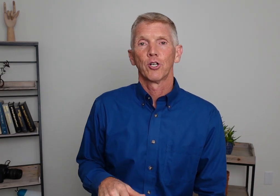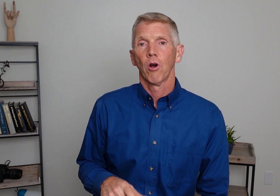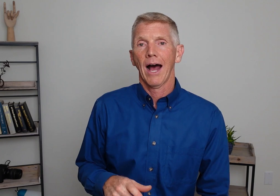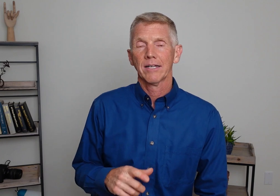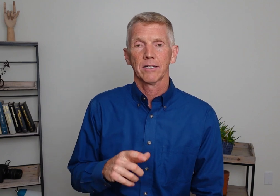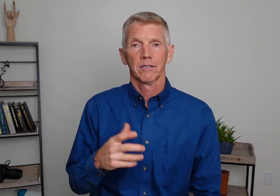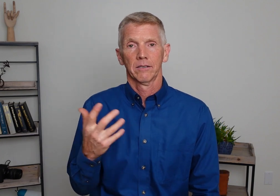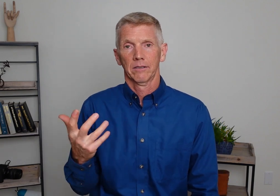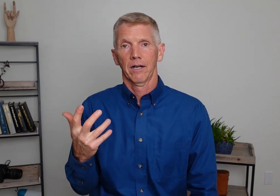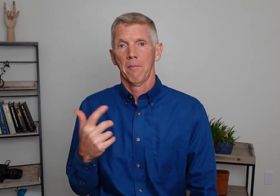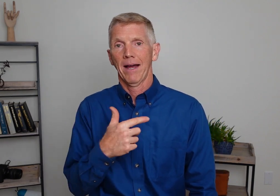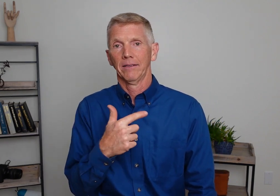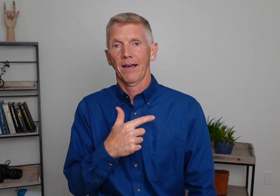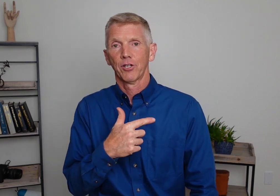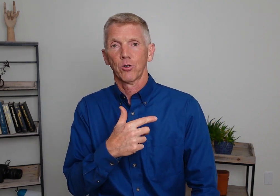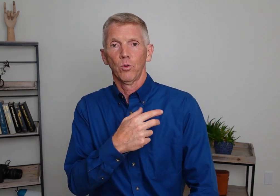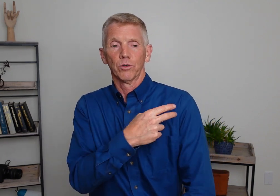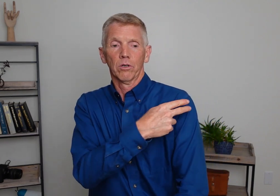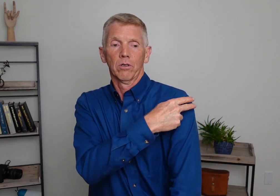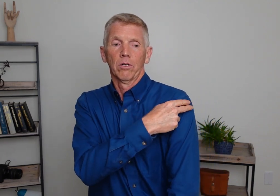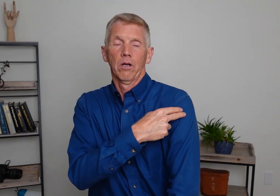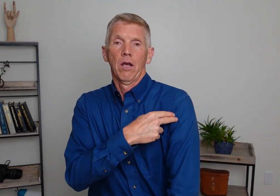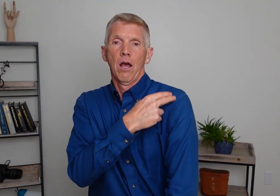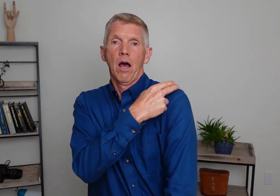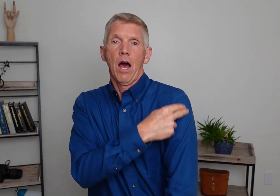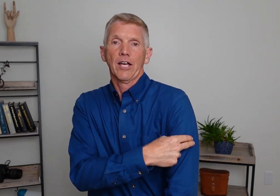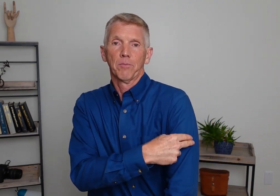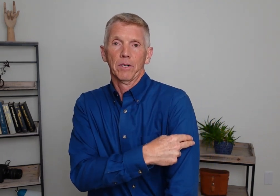cross on my left shoulder. Hospital.